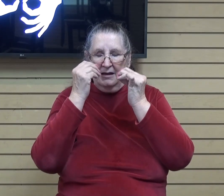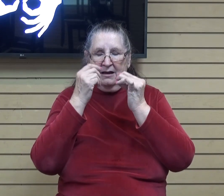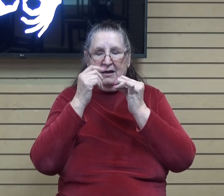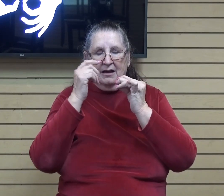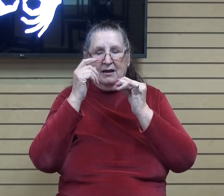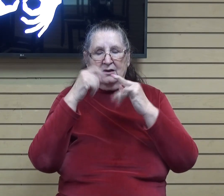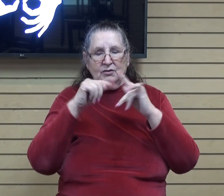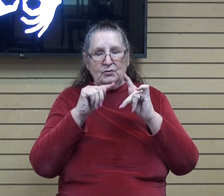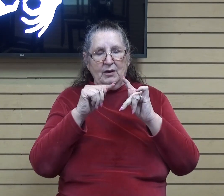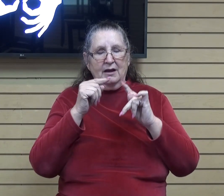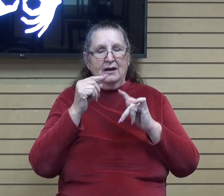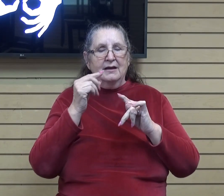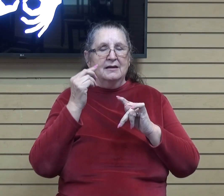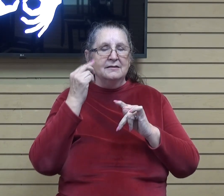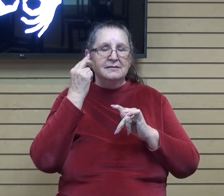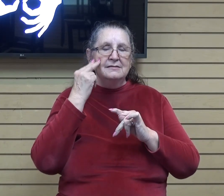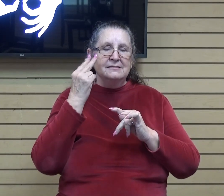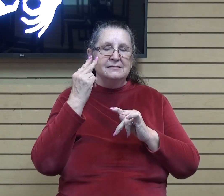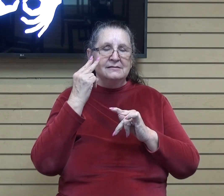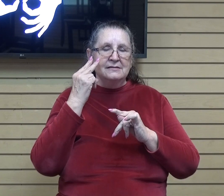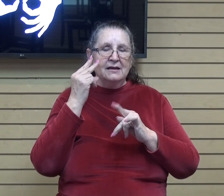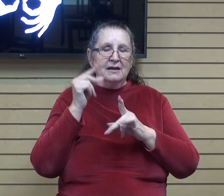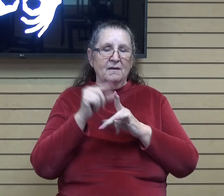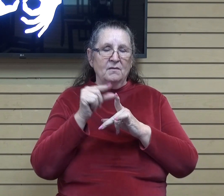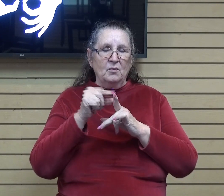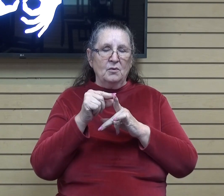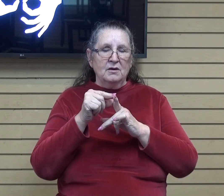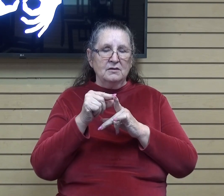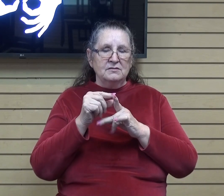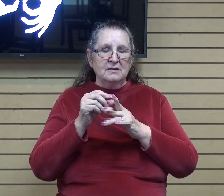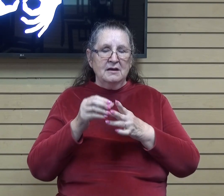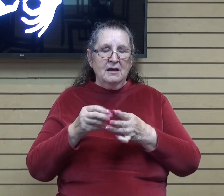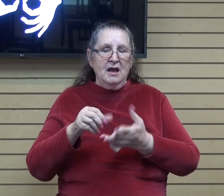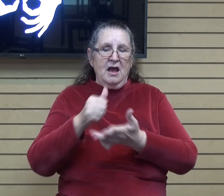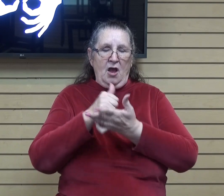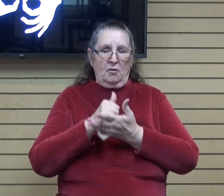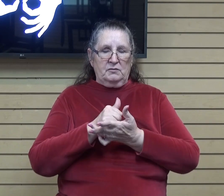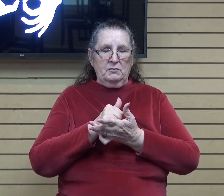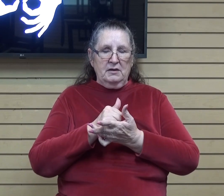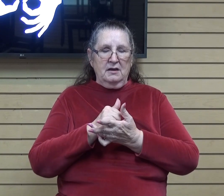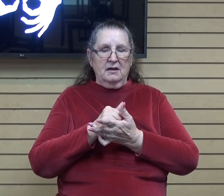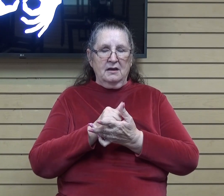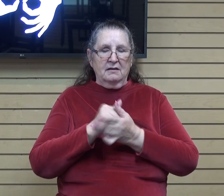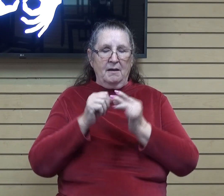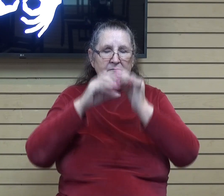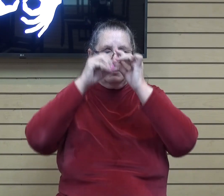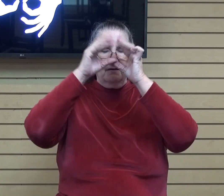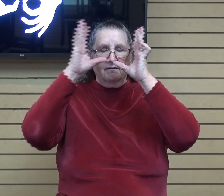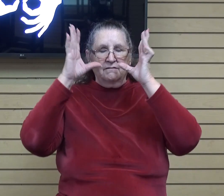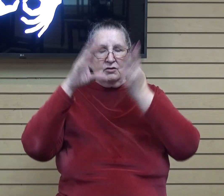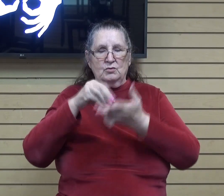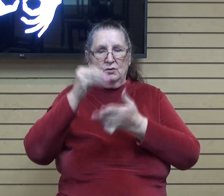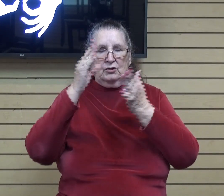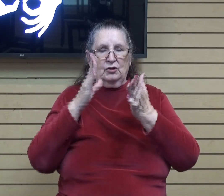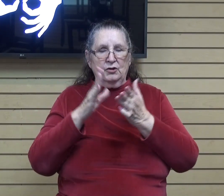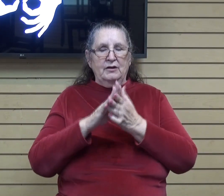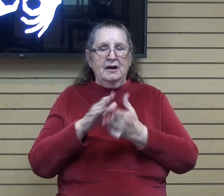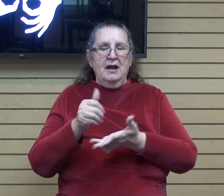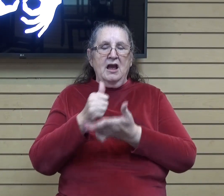the text as it's read. And that kind of brings it to life. It helps me. I'm a visual learner too. So it helps me to kind of